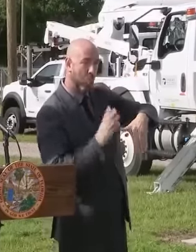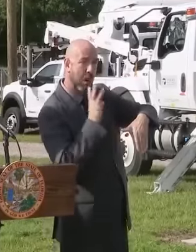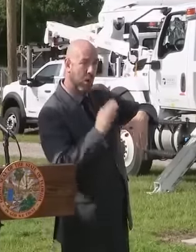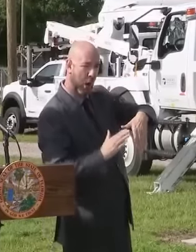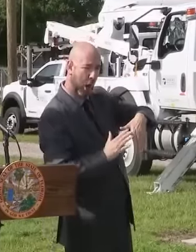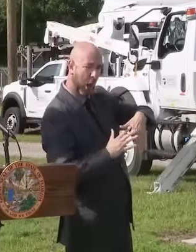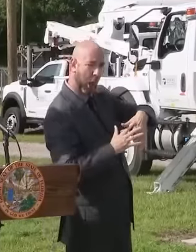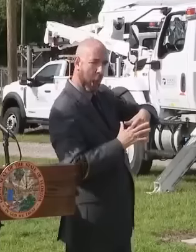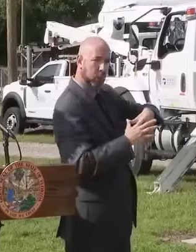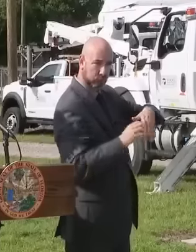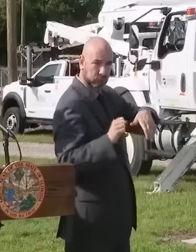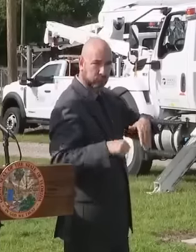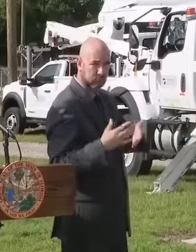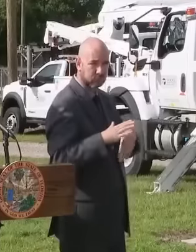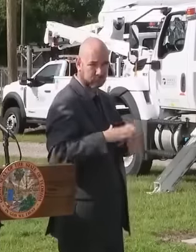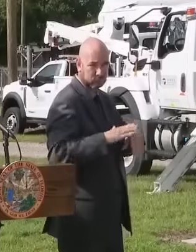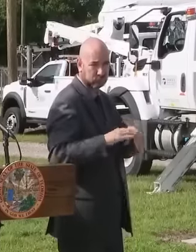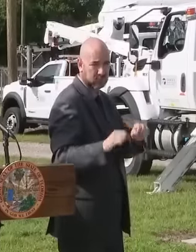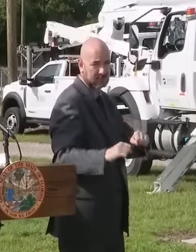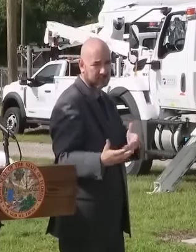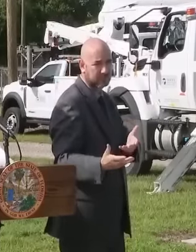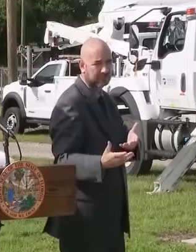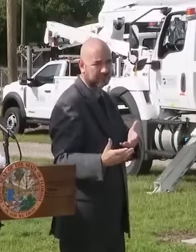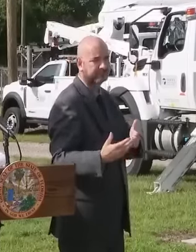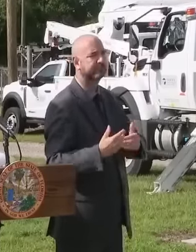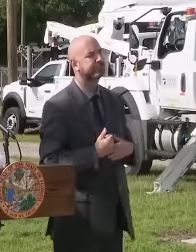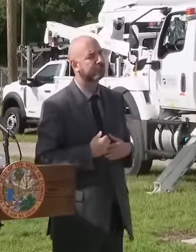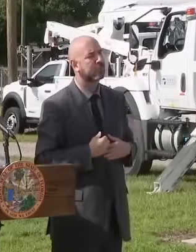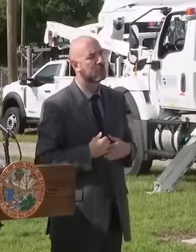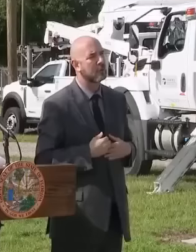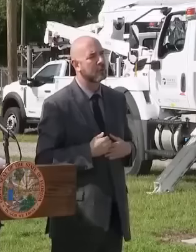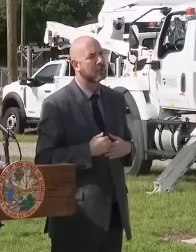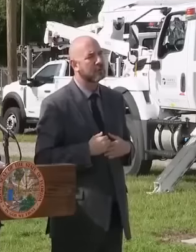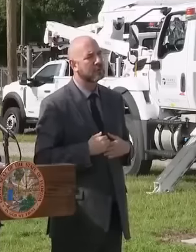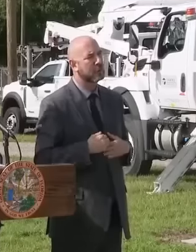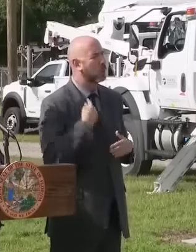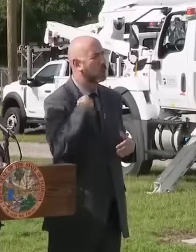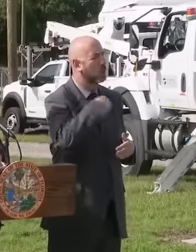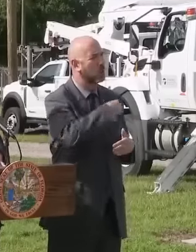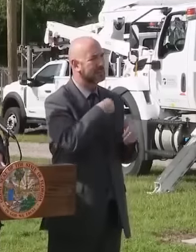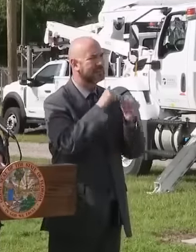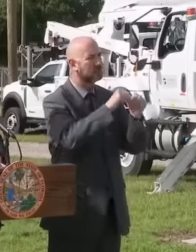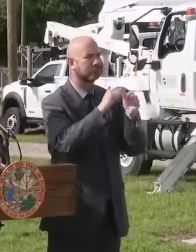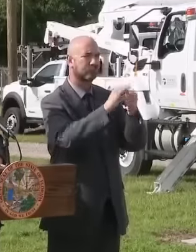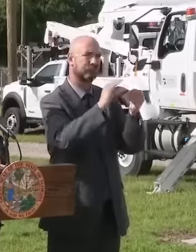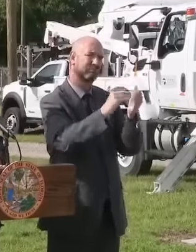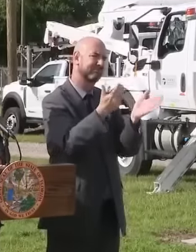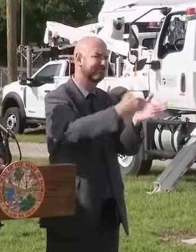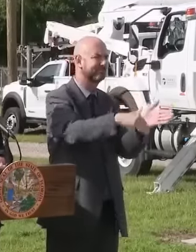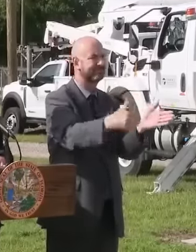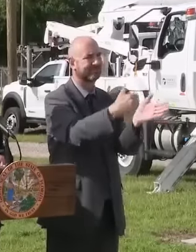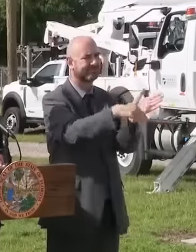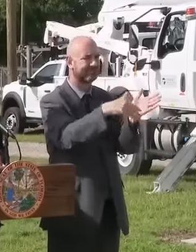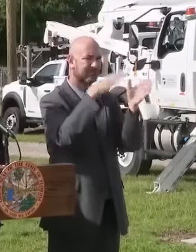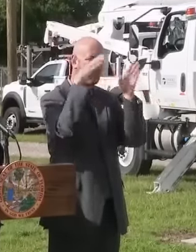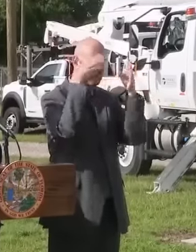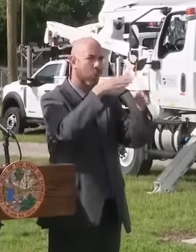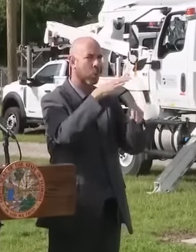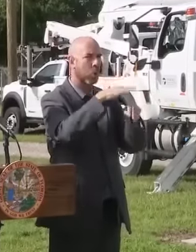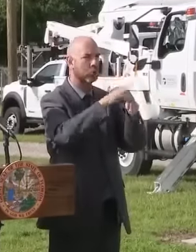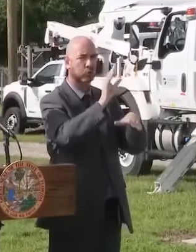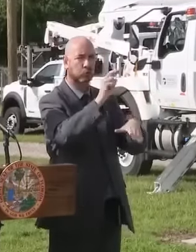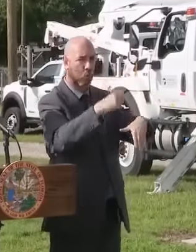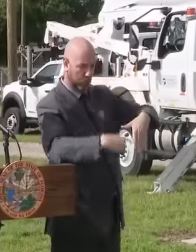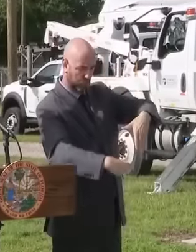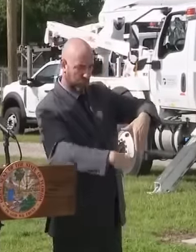I know as we continue to stress this, please do not focus on the forecast cone. The hazards from this large storm